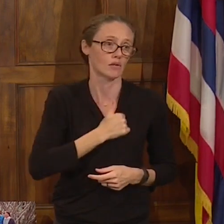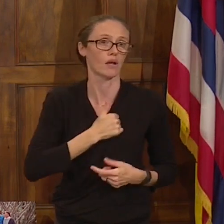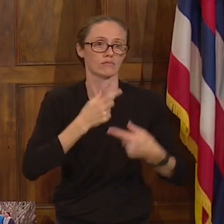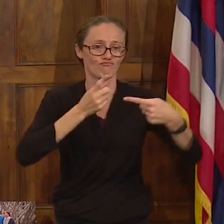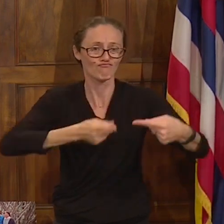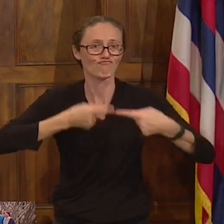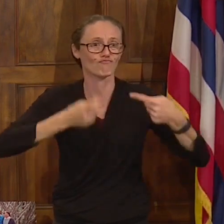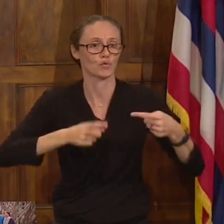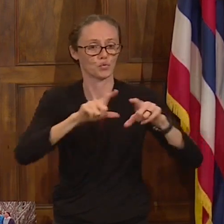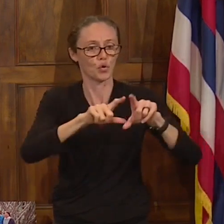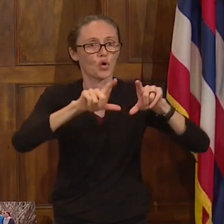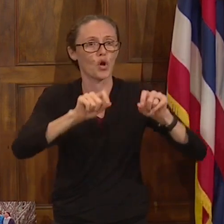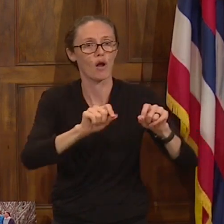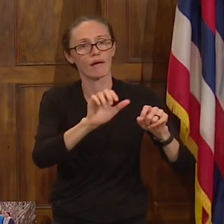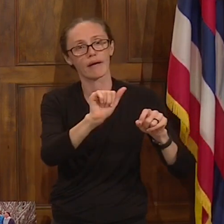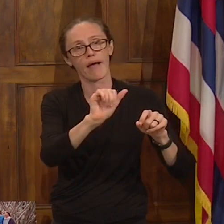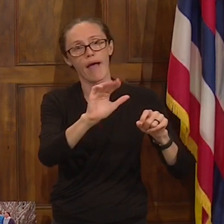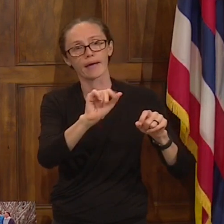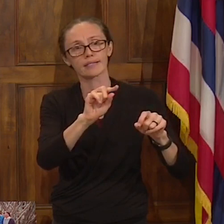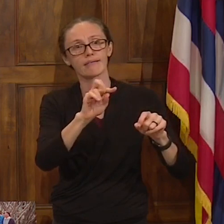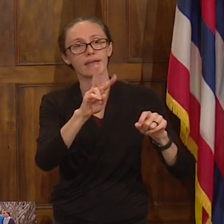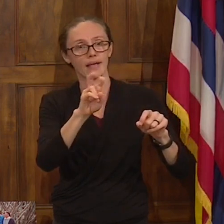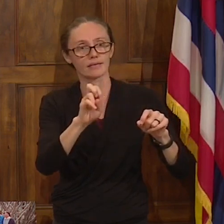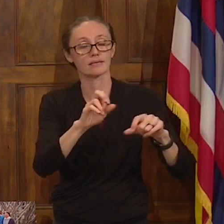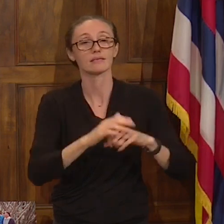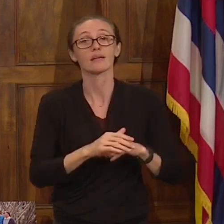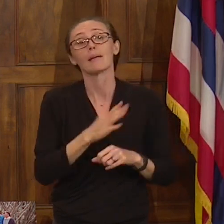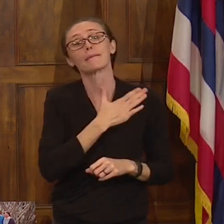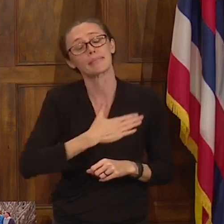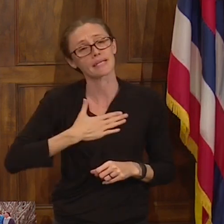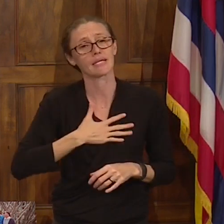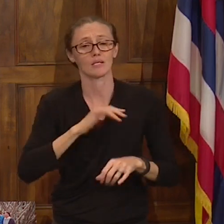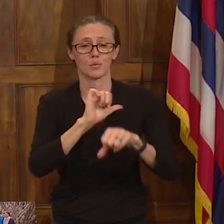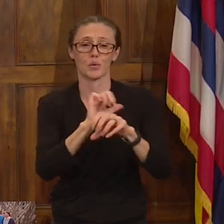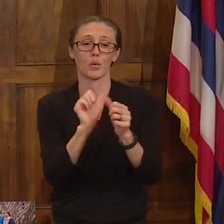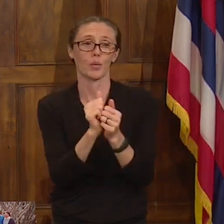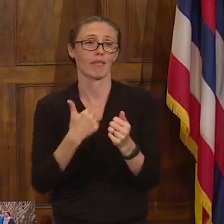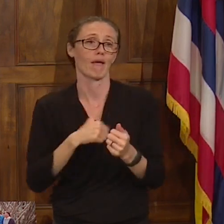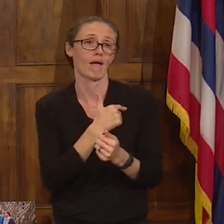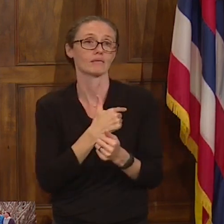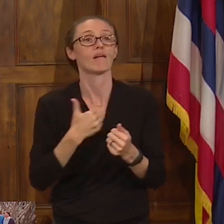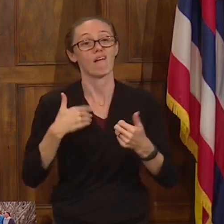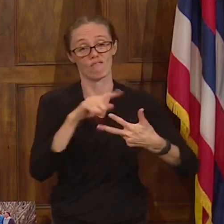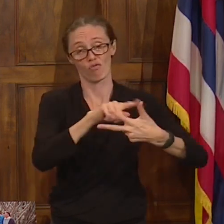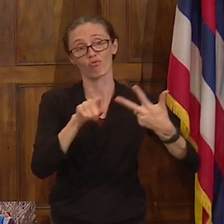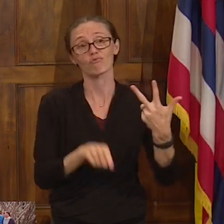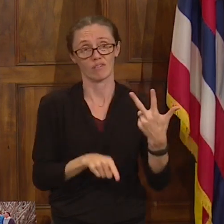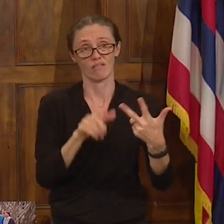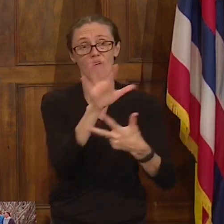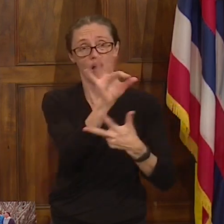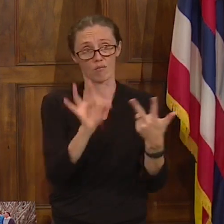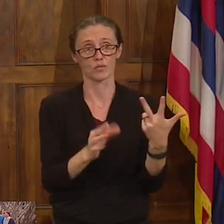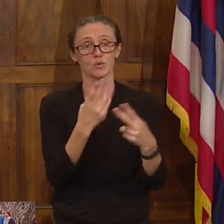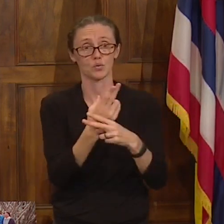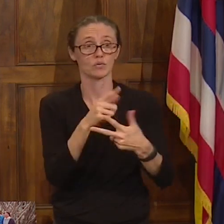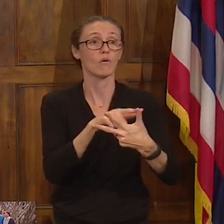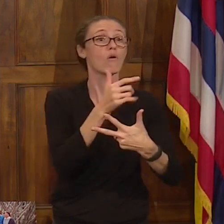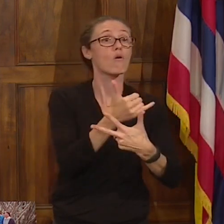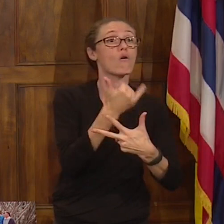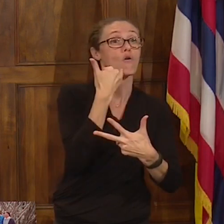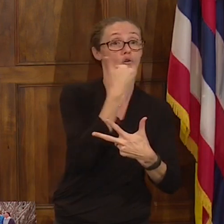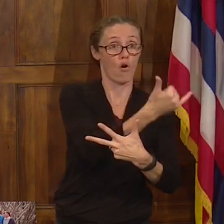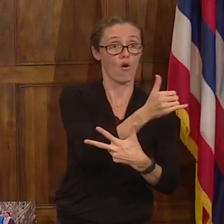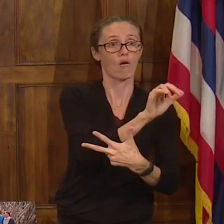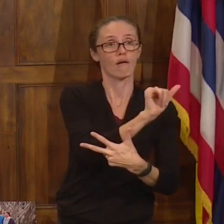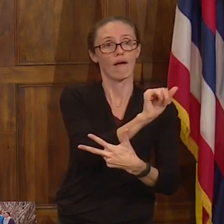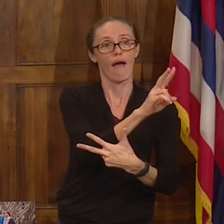activating your card. And please work with us. Use one of these three options. Call in to the